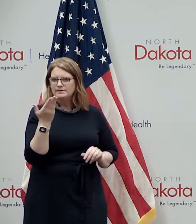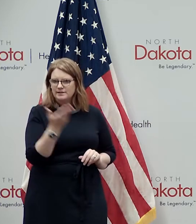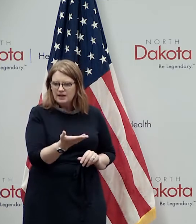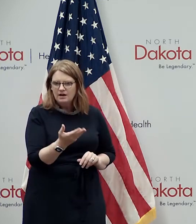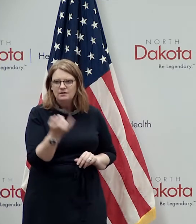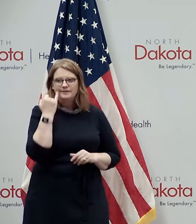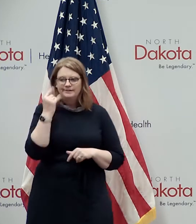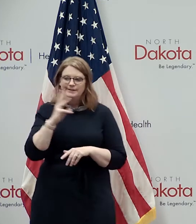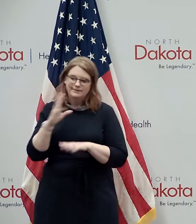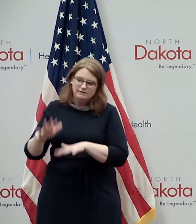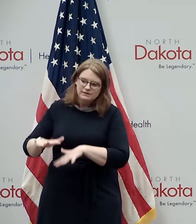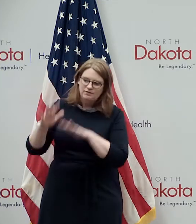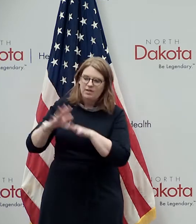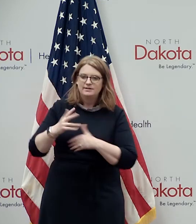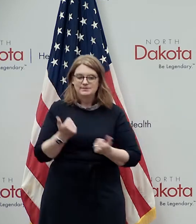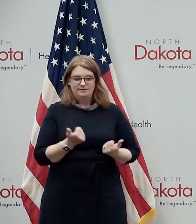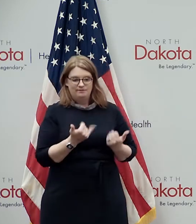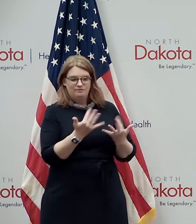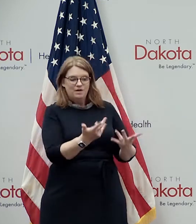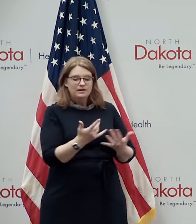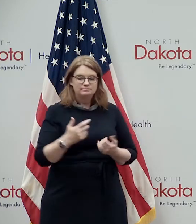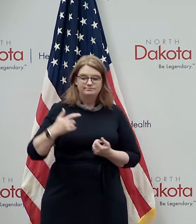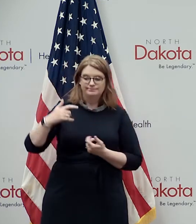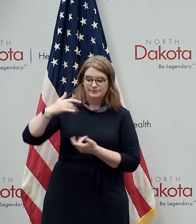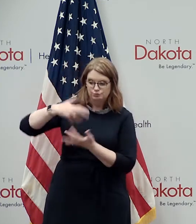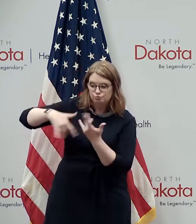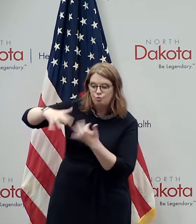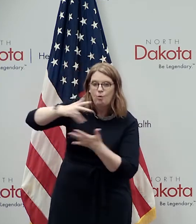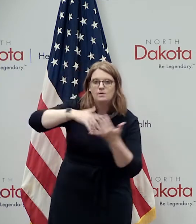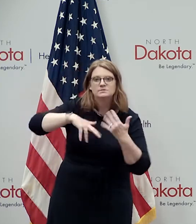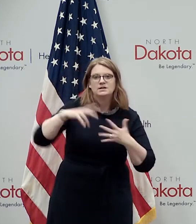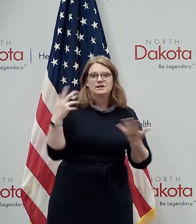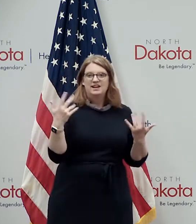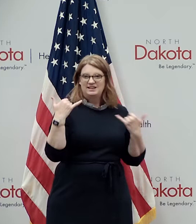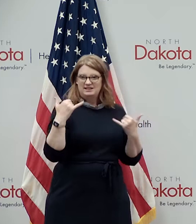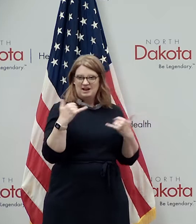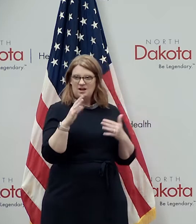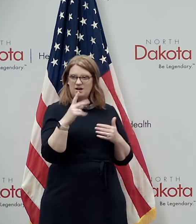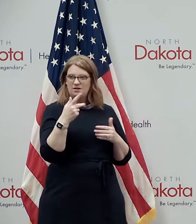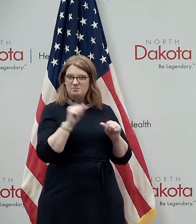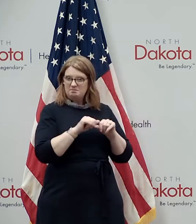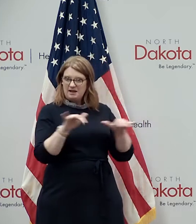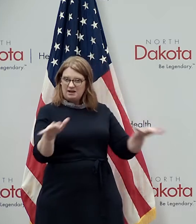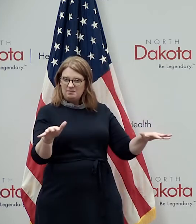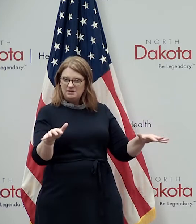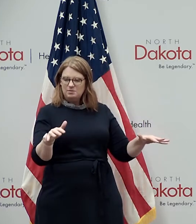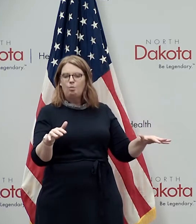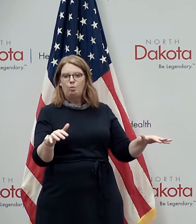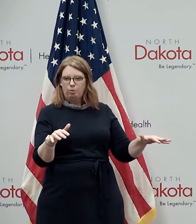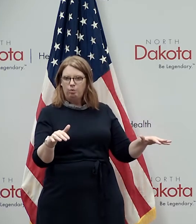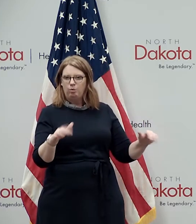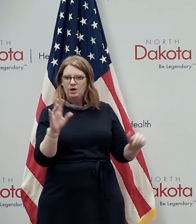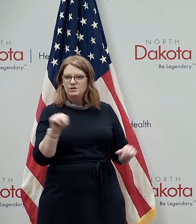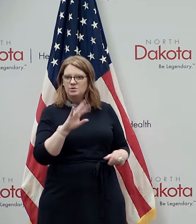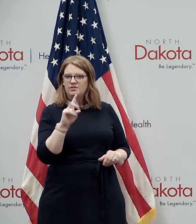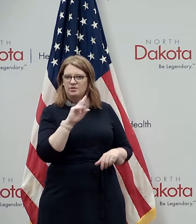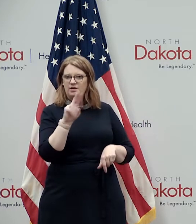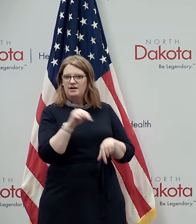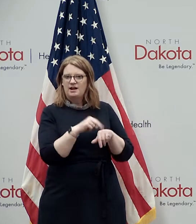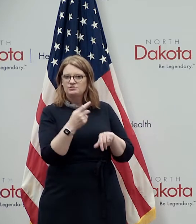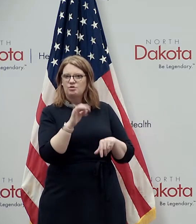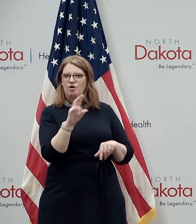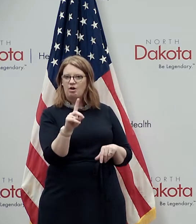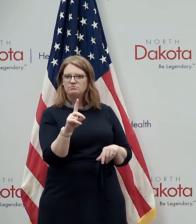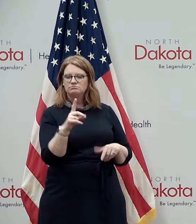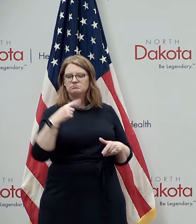whether it's floods fires storms and now pandemics i think the national guard has once again shown that we are